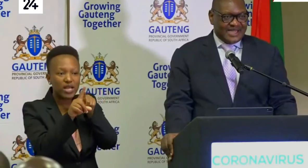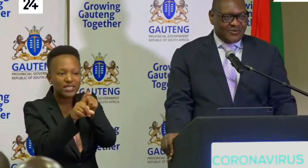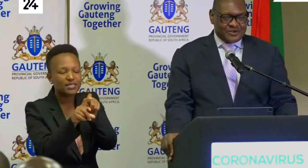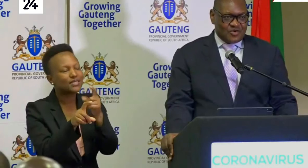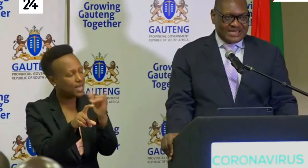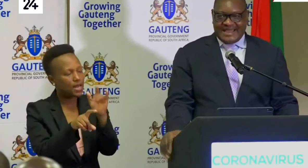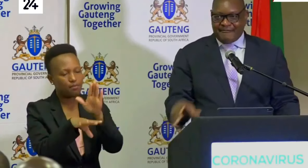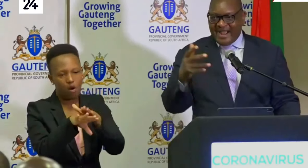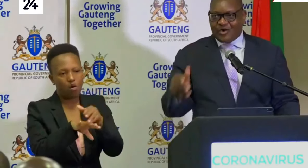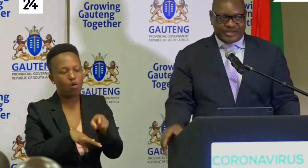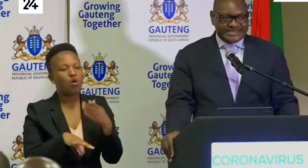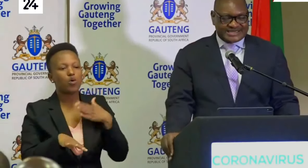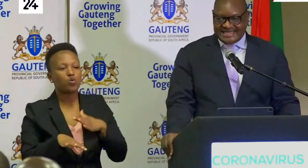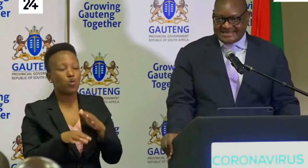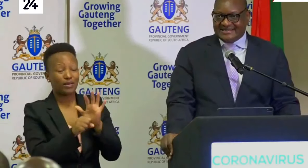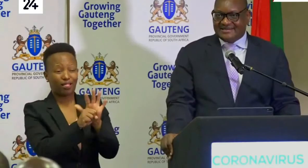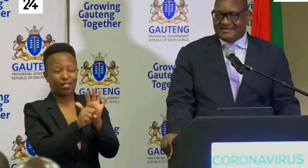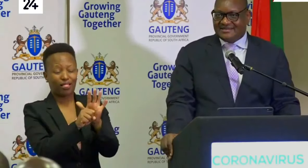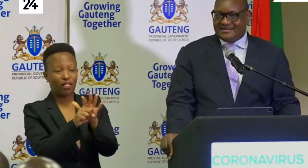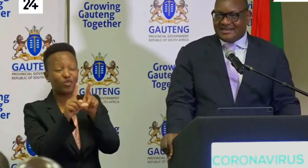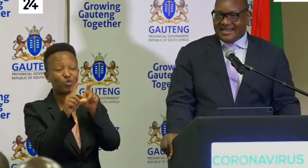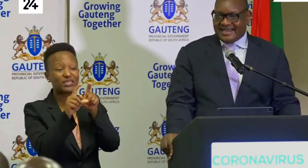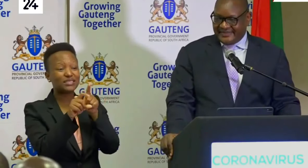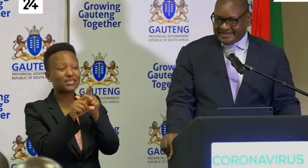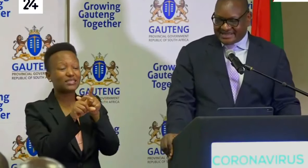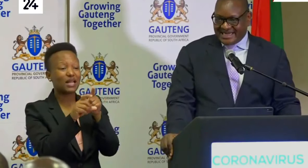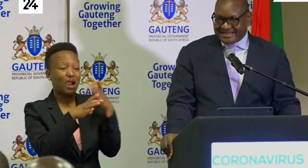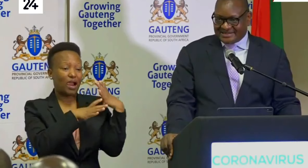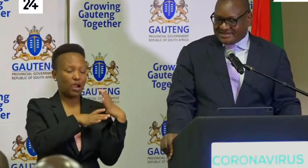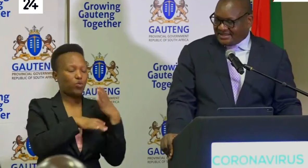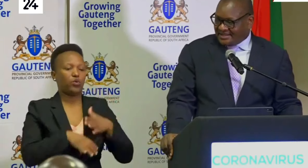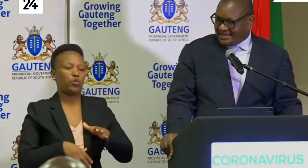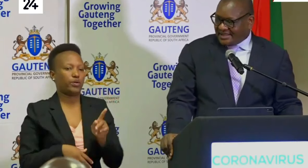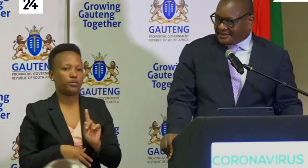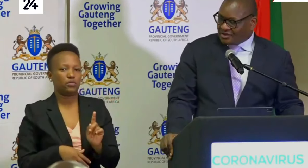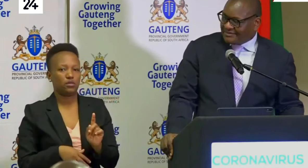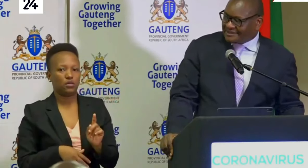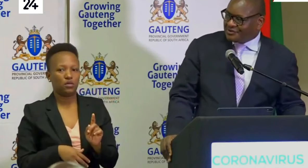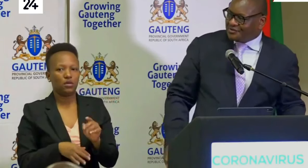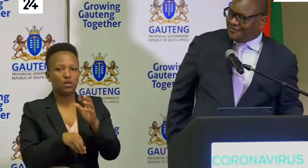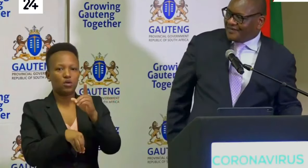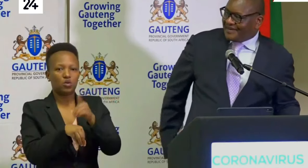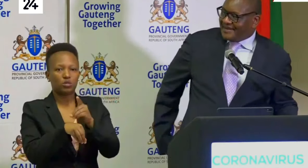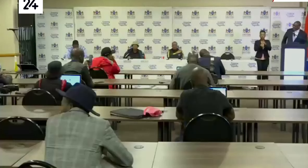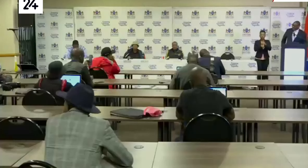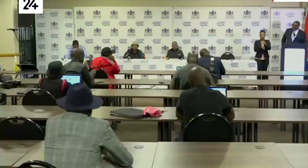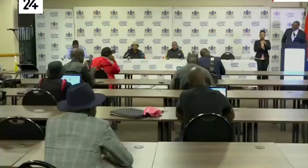We don't want a backlog in tracing in this regard. Dr. Masuku,